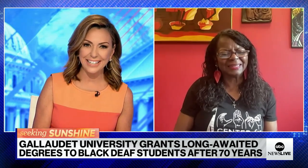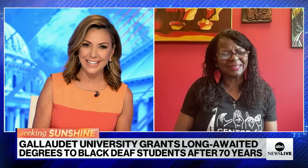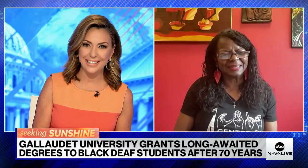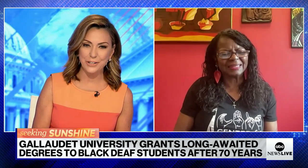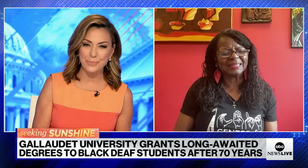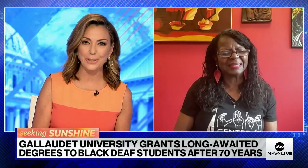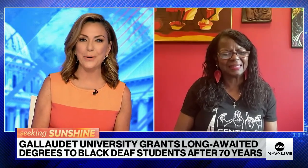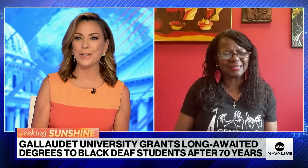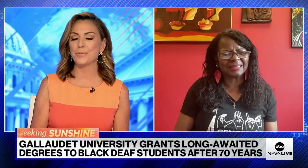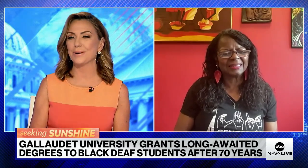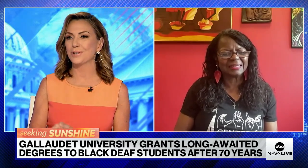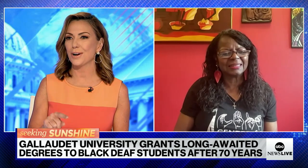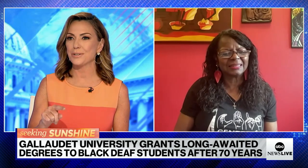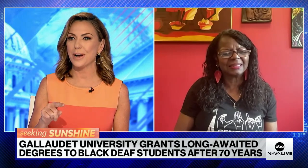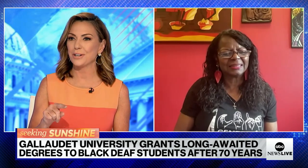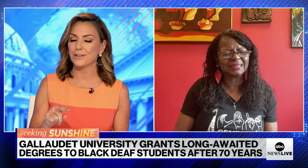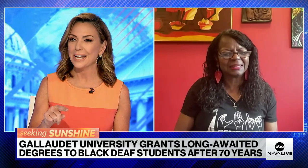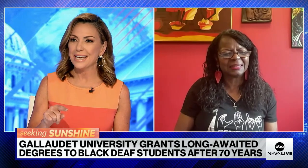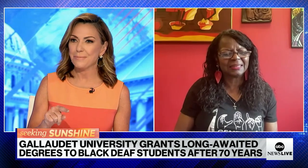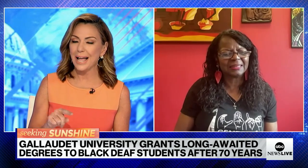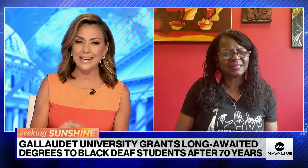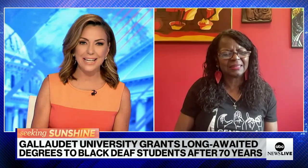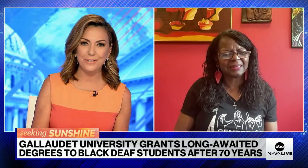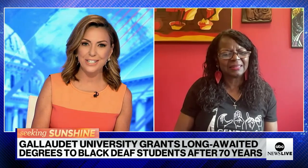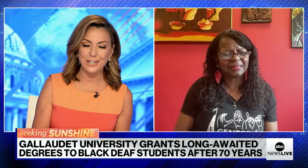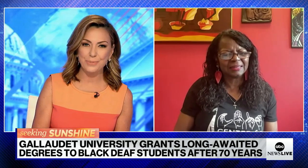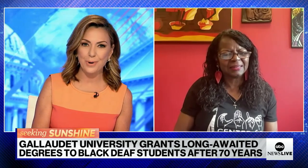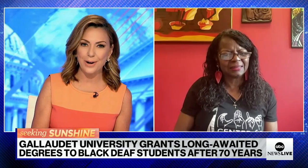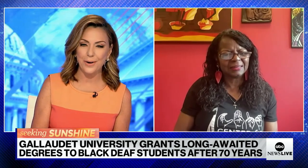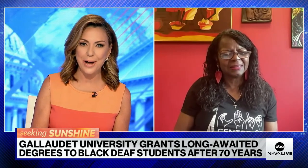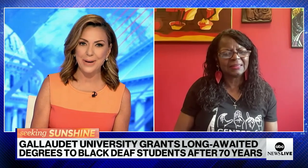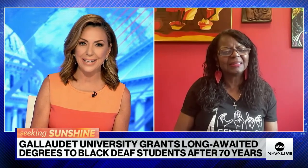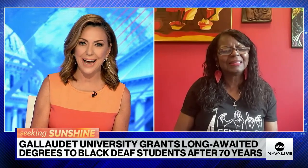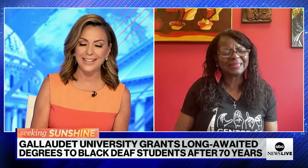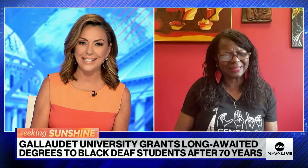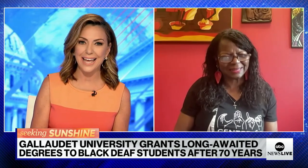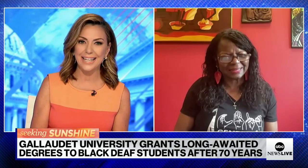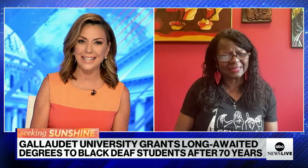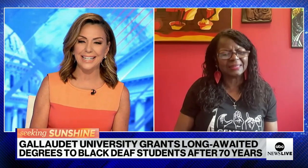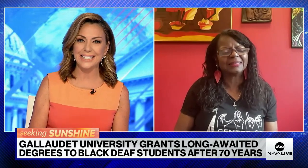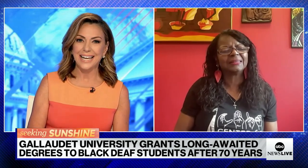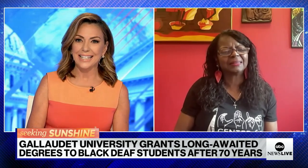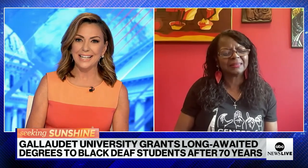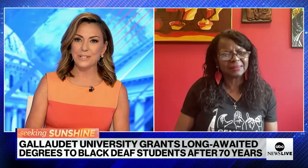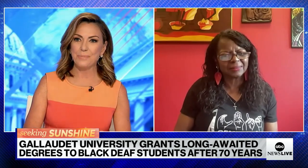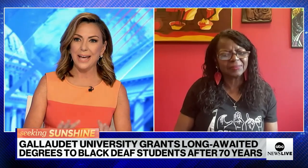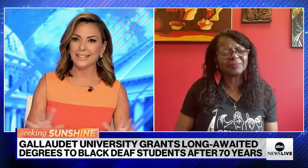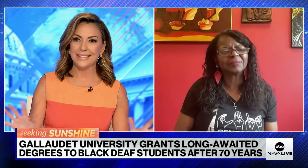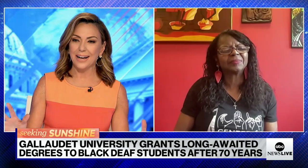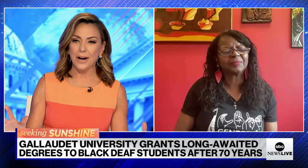getting their diplomas. We have talked about your black deaf studies program at Gallaudet that's been revolutionary.